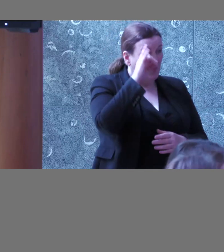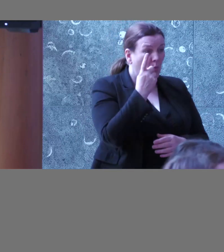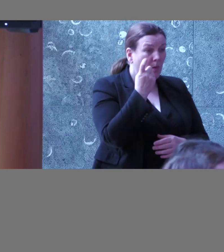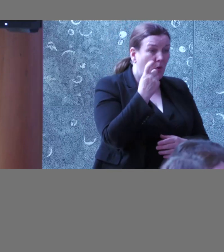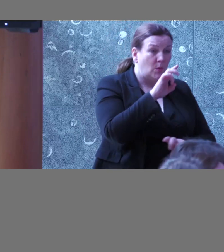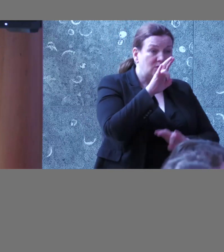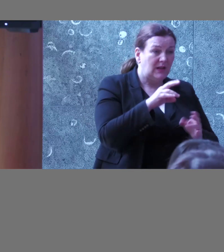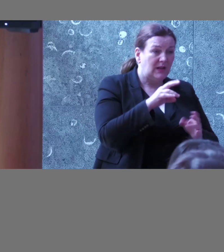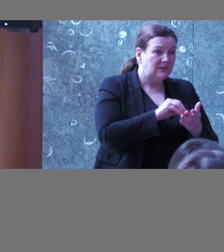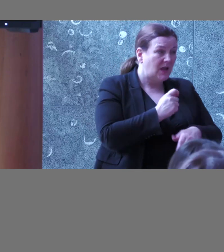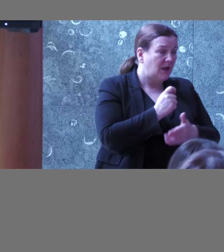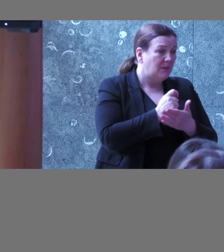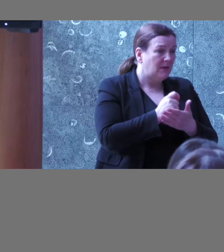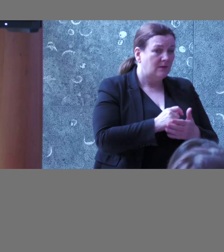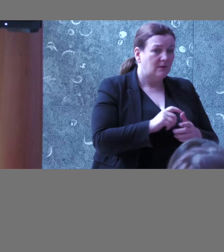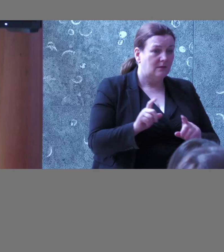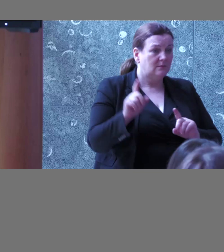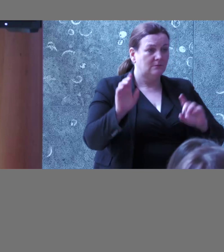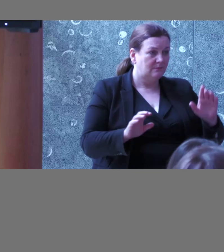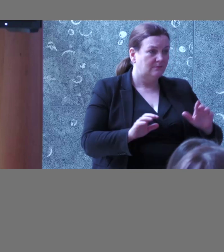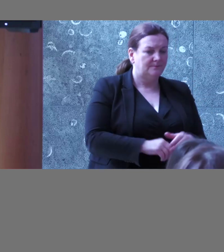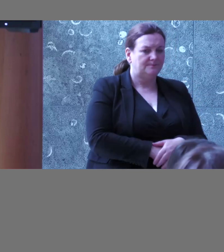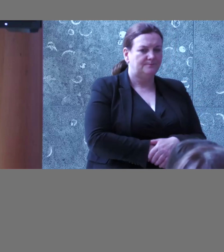question absolutely anyone